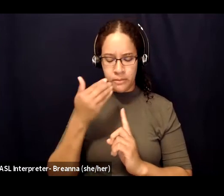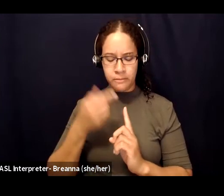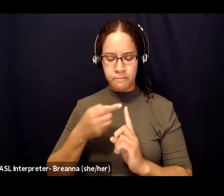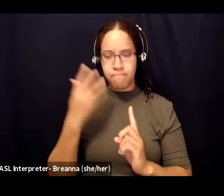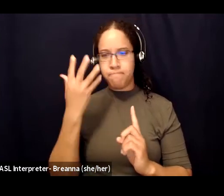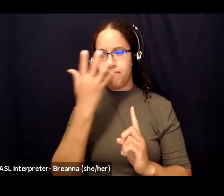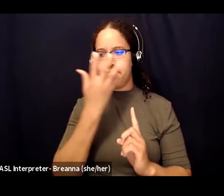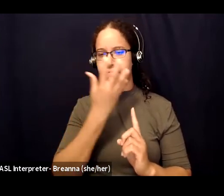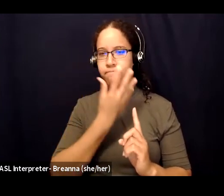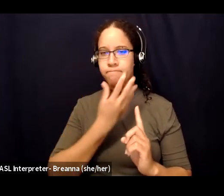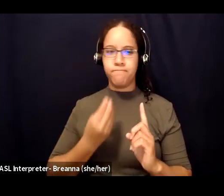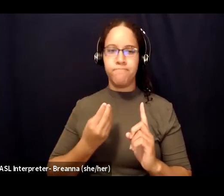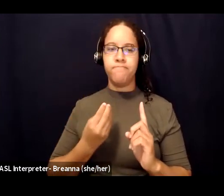Realize your power in this moment.